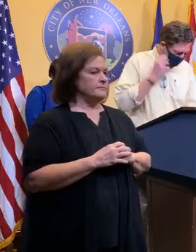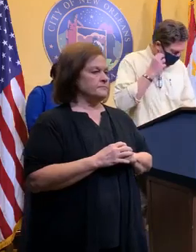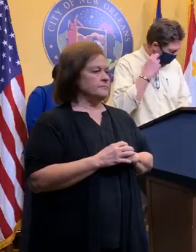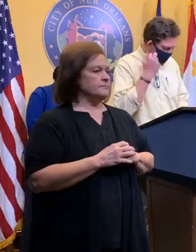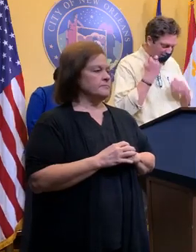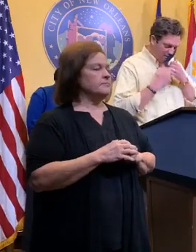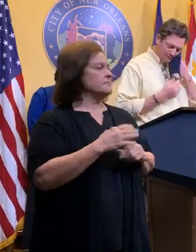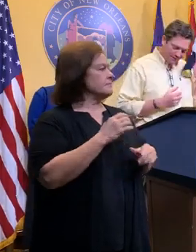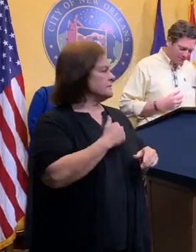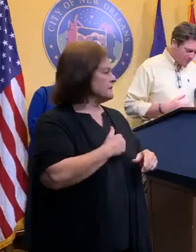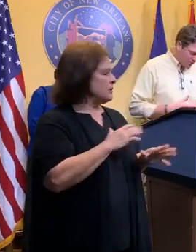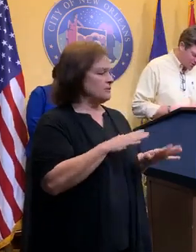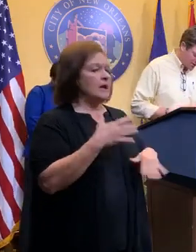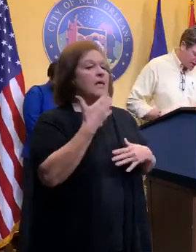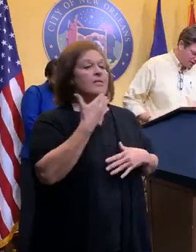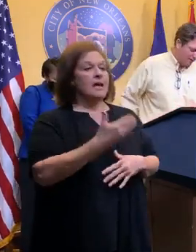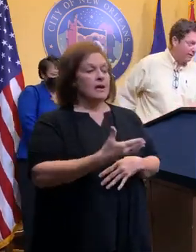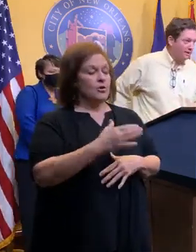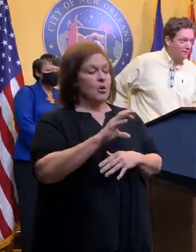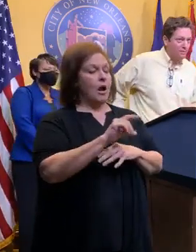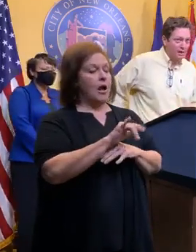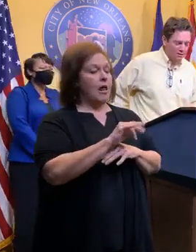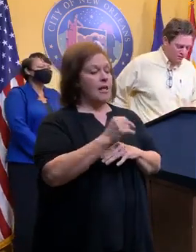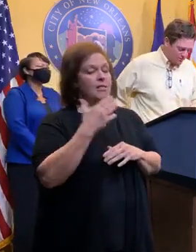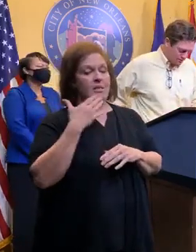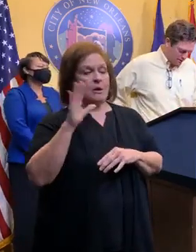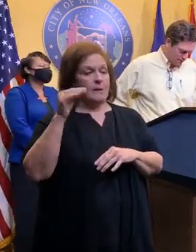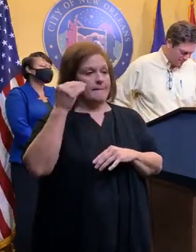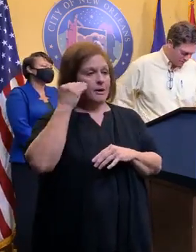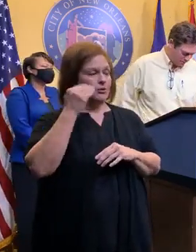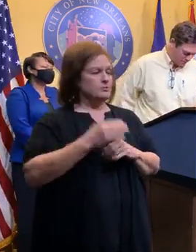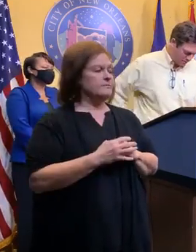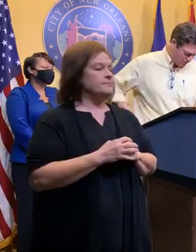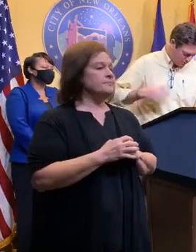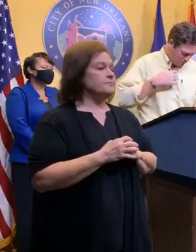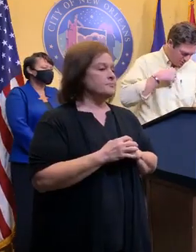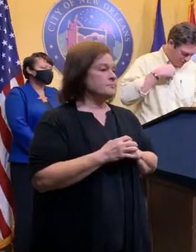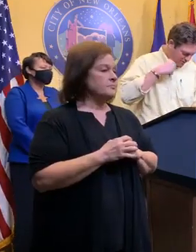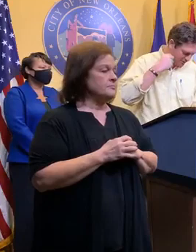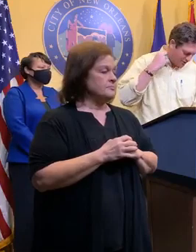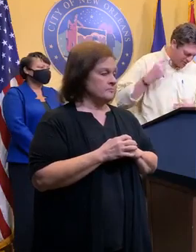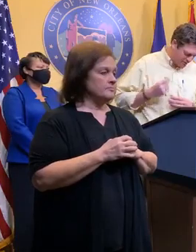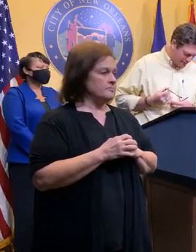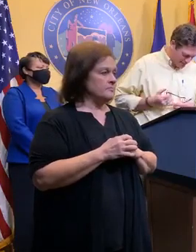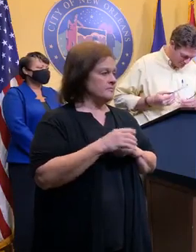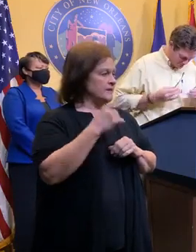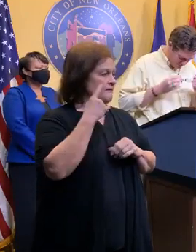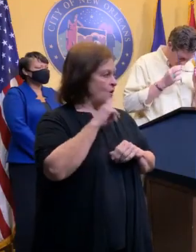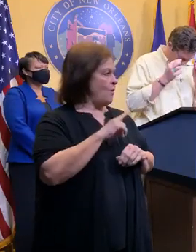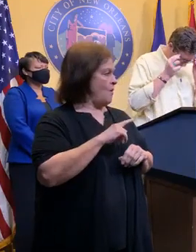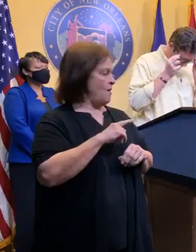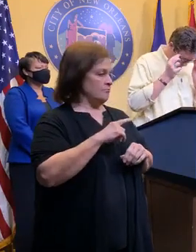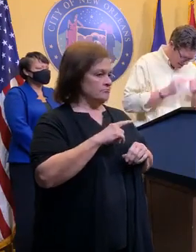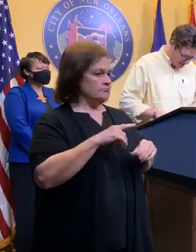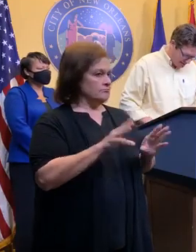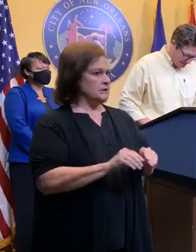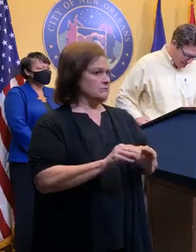Sorry. Thank you so much, Colin. Thank you, Mayor. We're doing these frequently now.